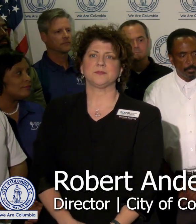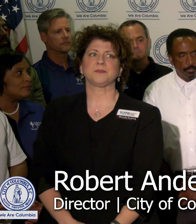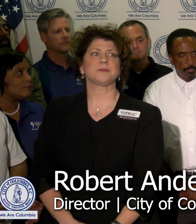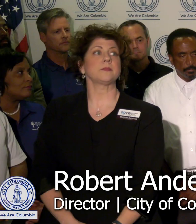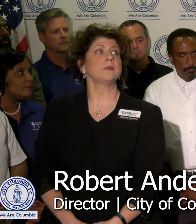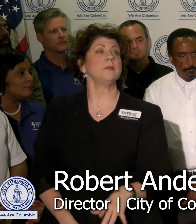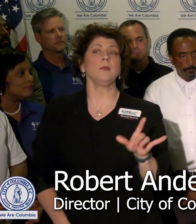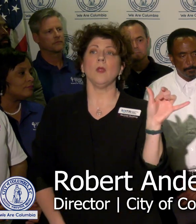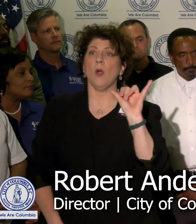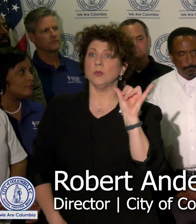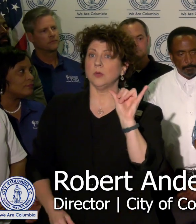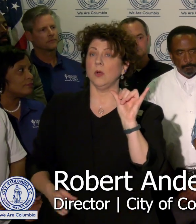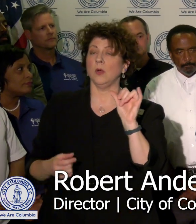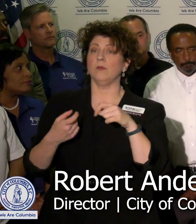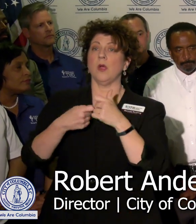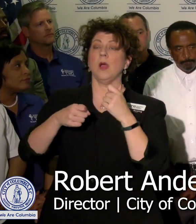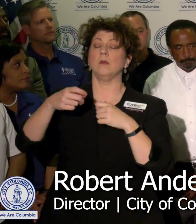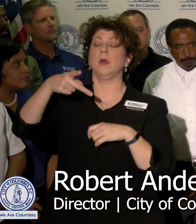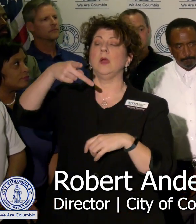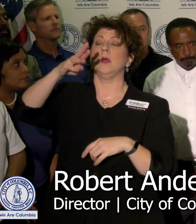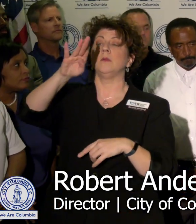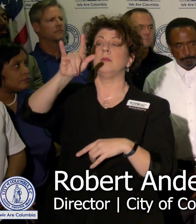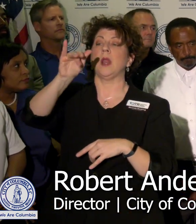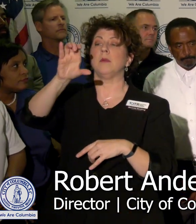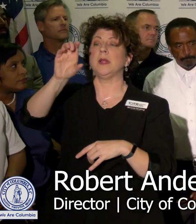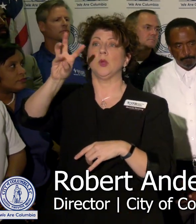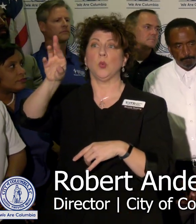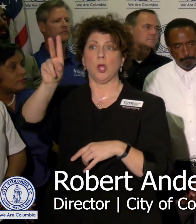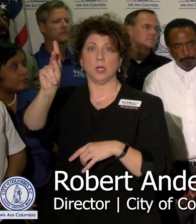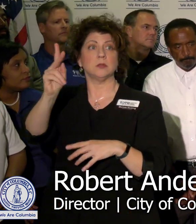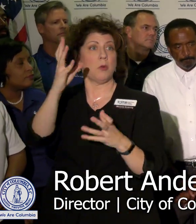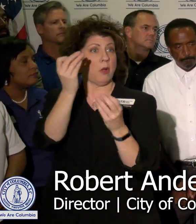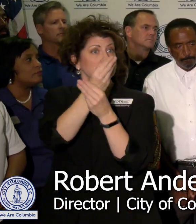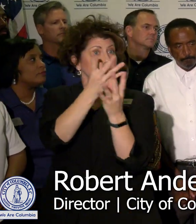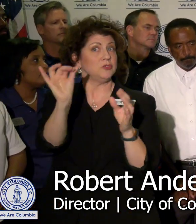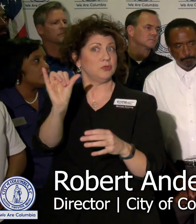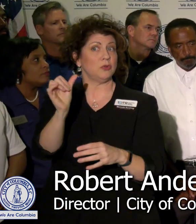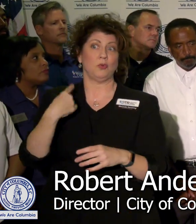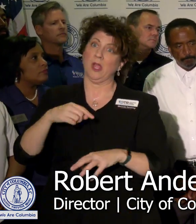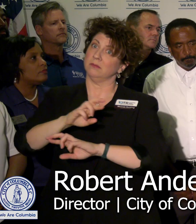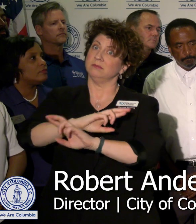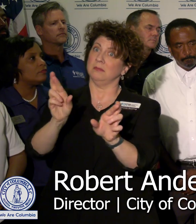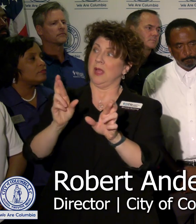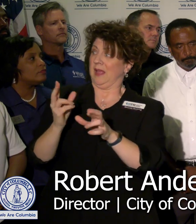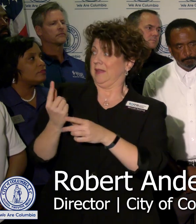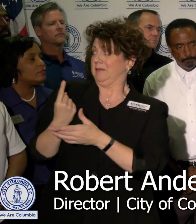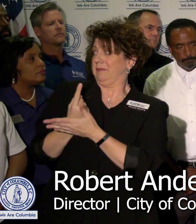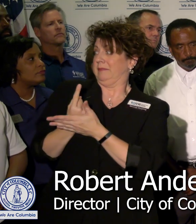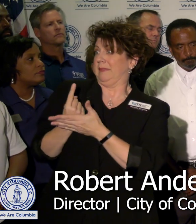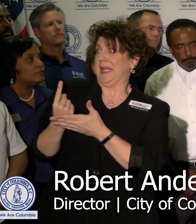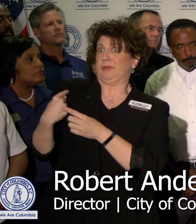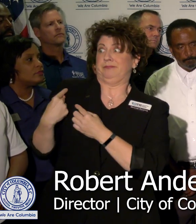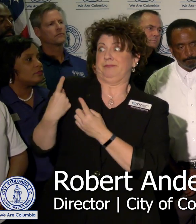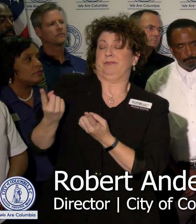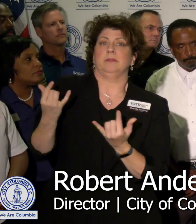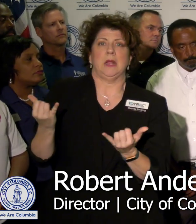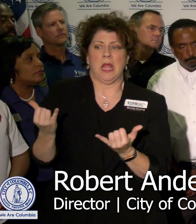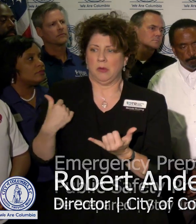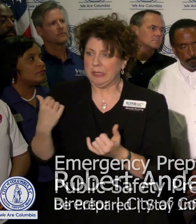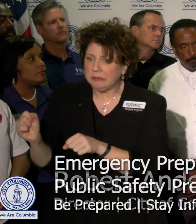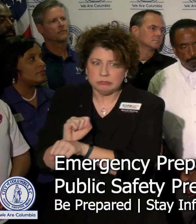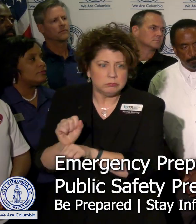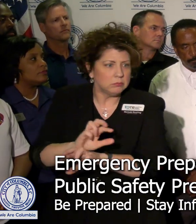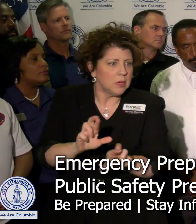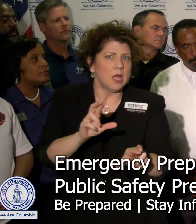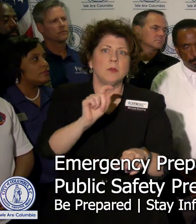I also want to say from a public work standpoint that we've prepared for the last week we've prepared for our stormwater systems to